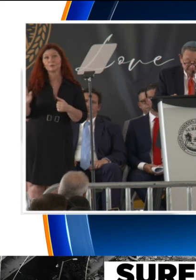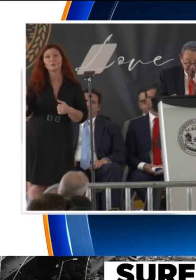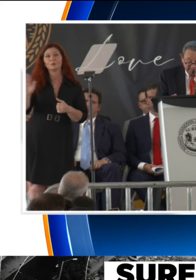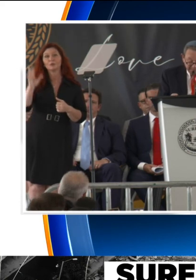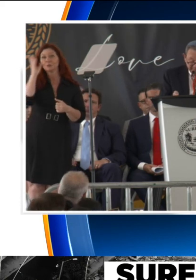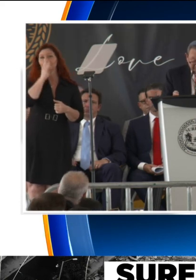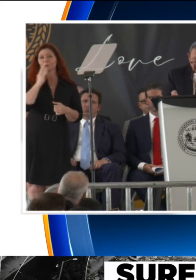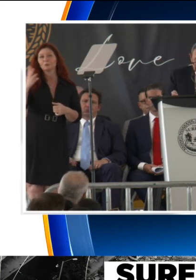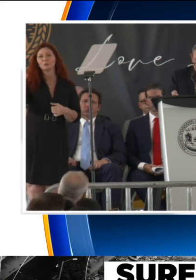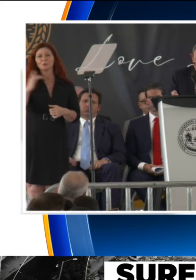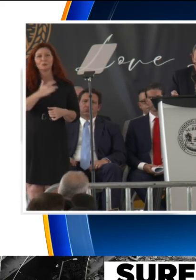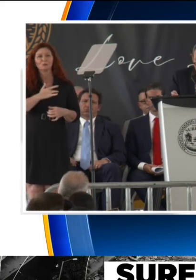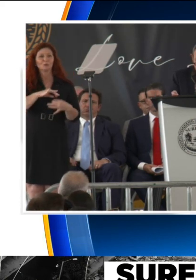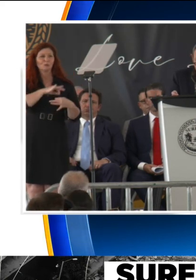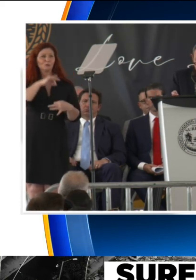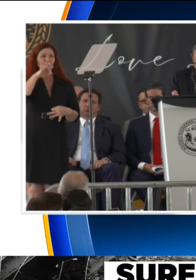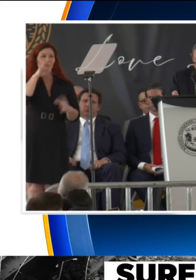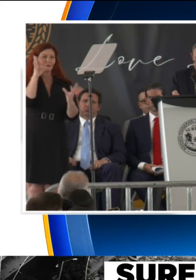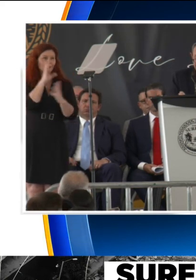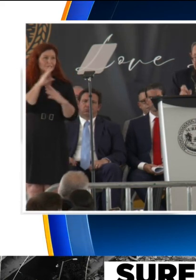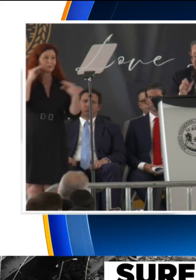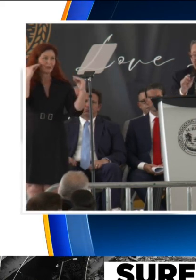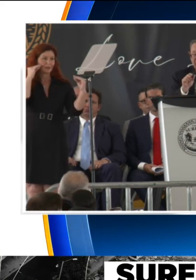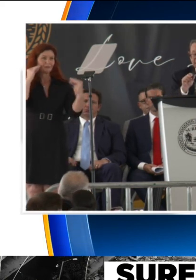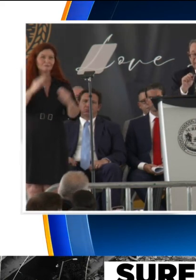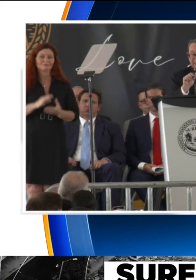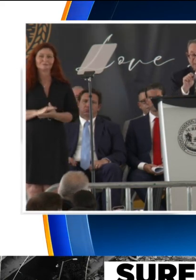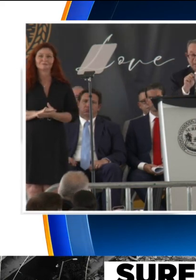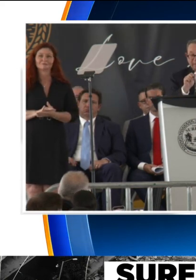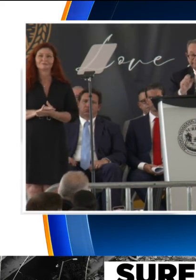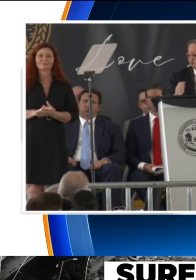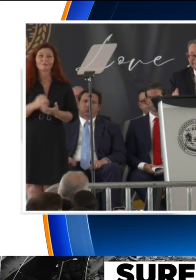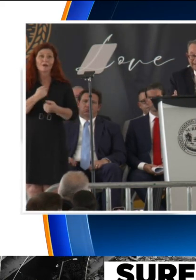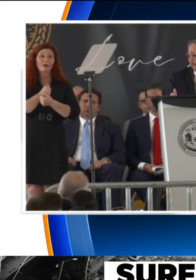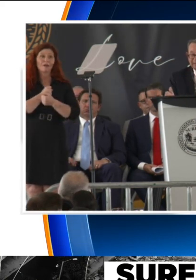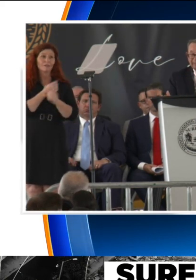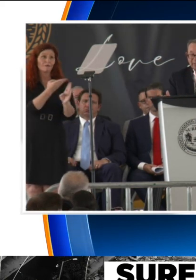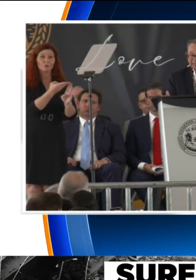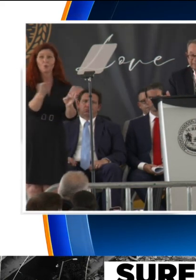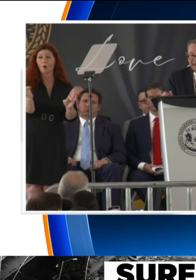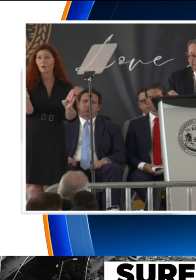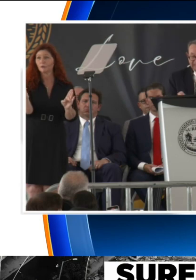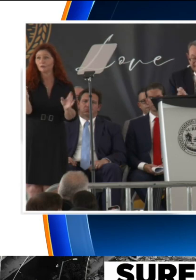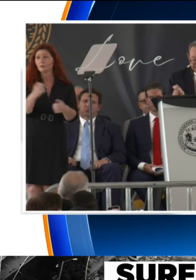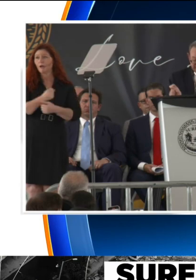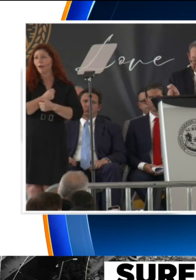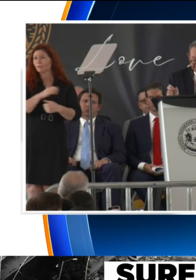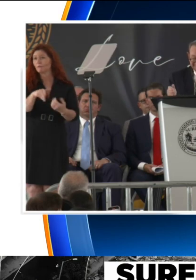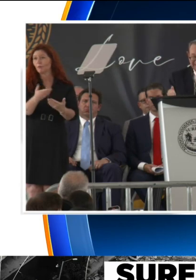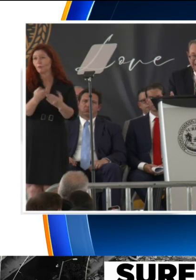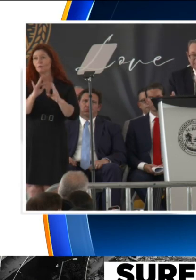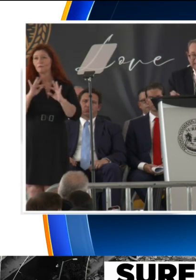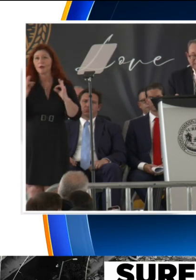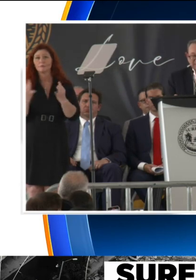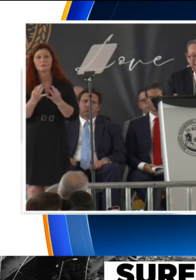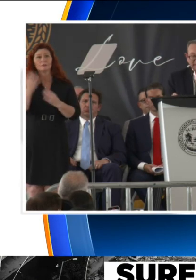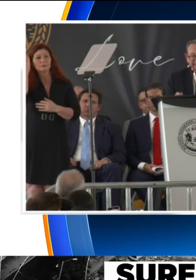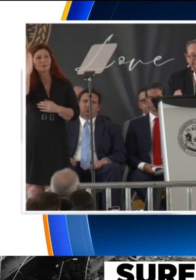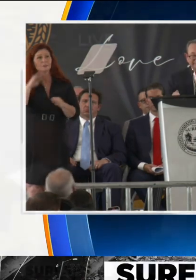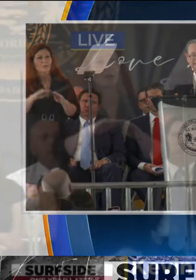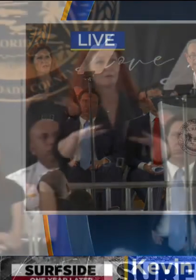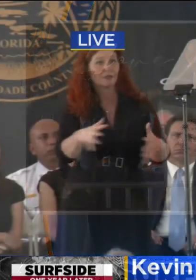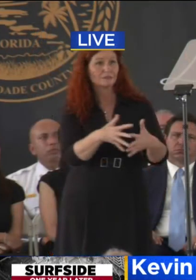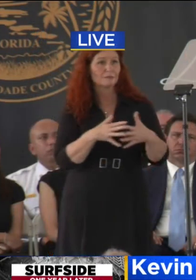spirit and smile. I love you all. I love all the families. God bless